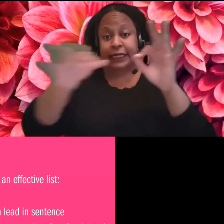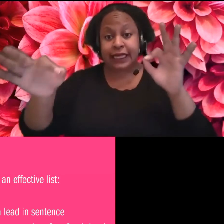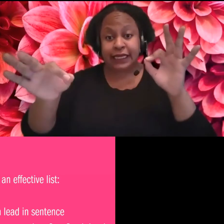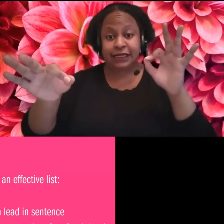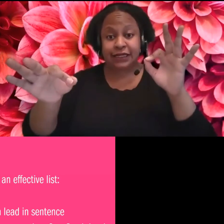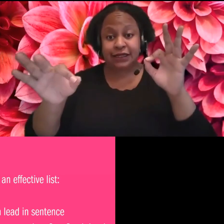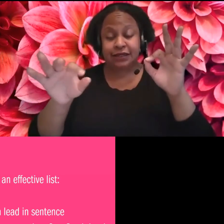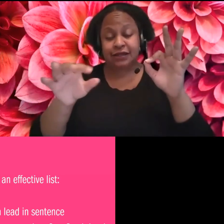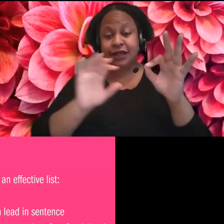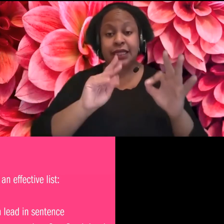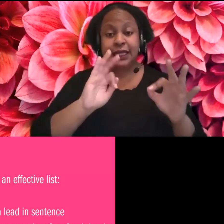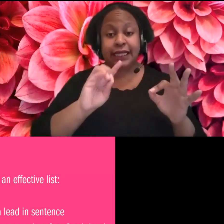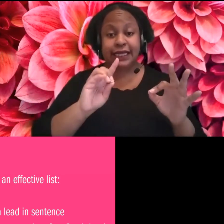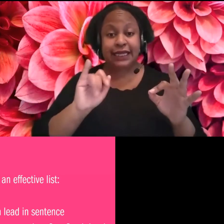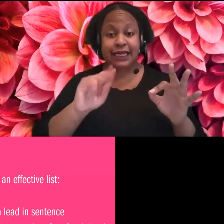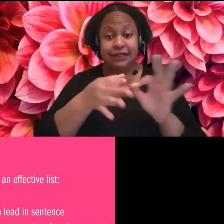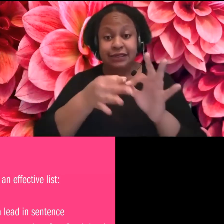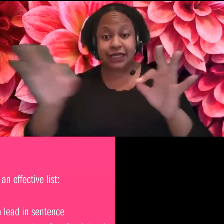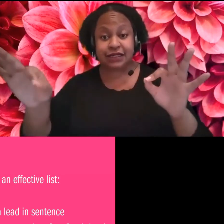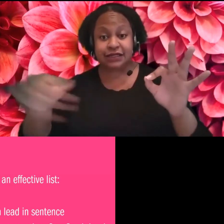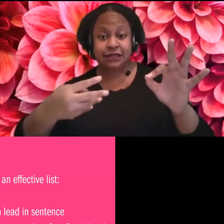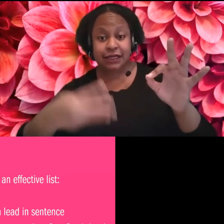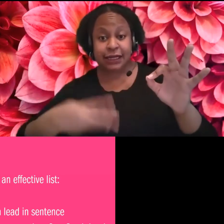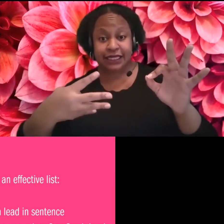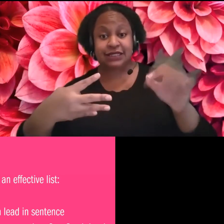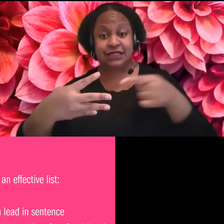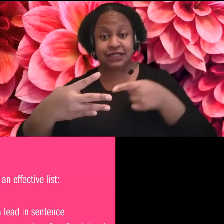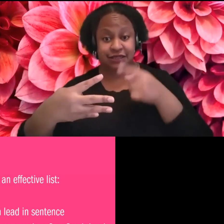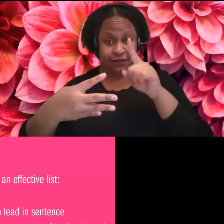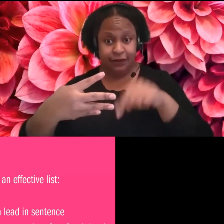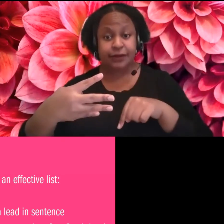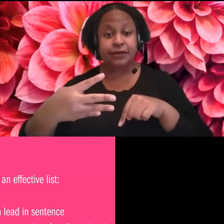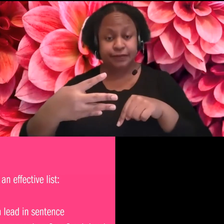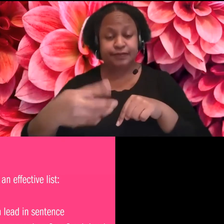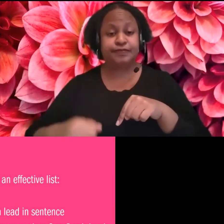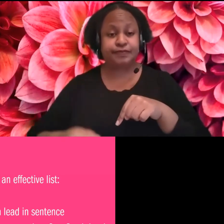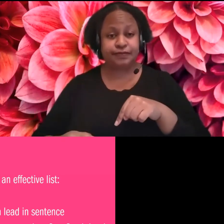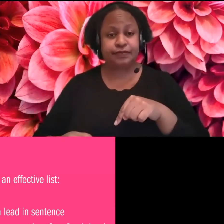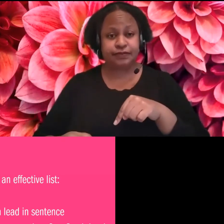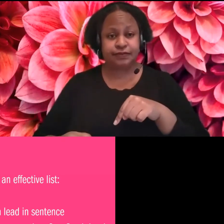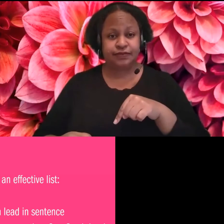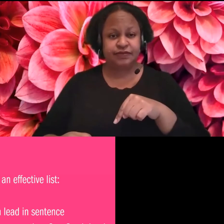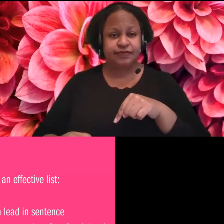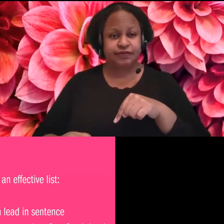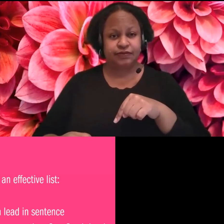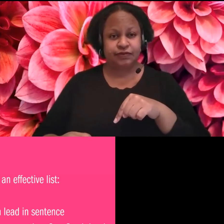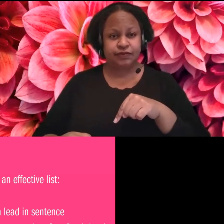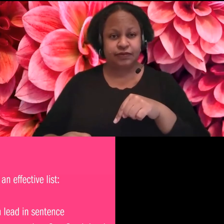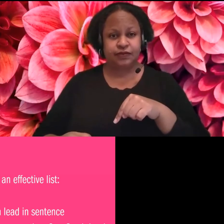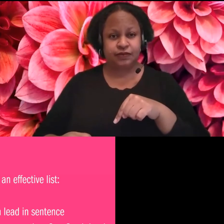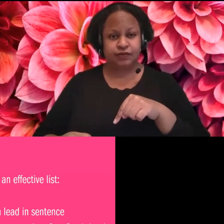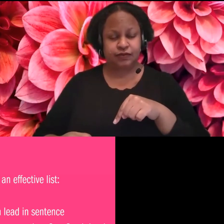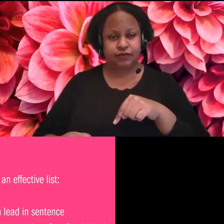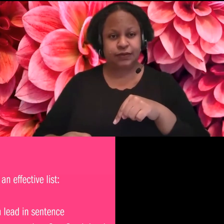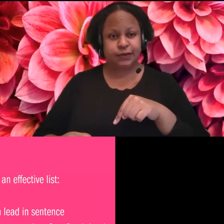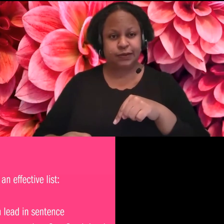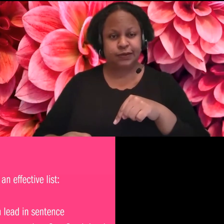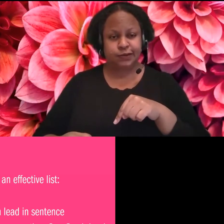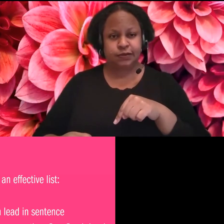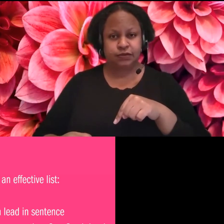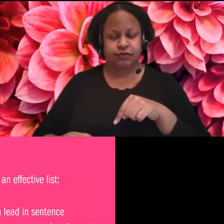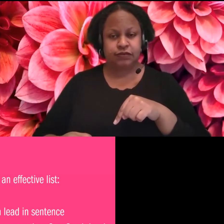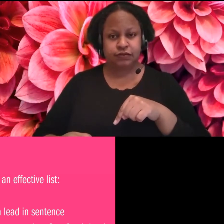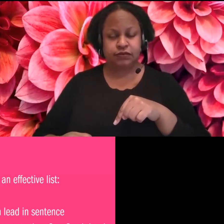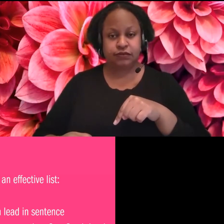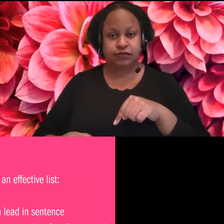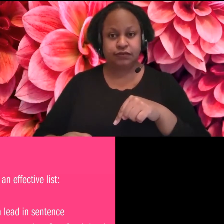sentence. Um, so to create an effective list, use a lead-in sentence to create an effective list, use parallel construction. If